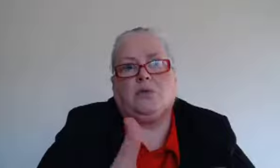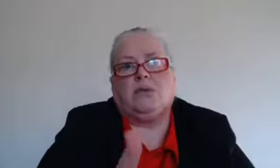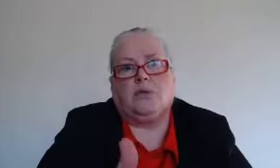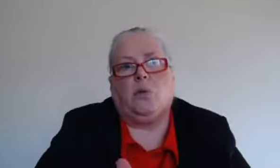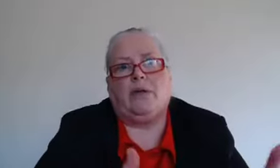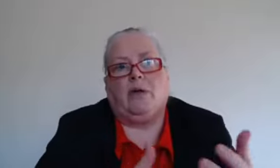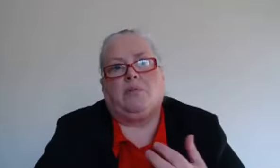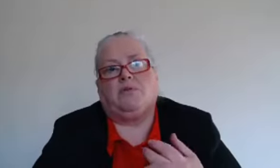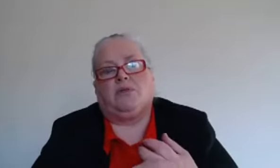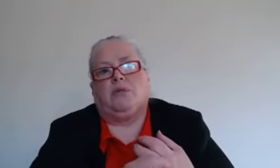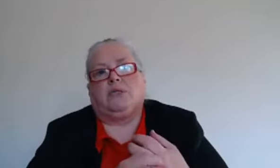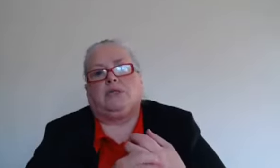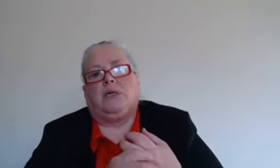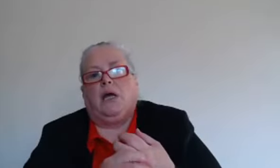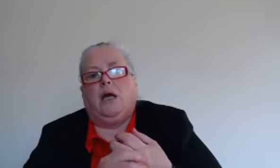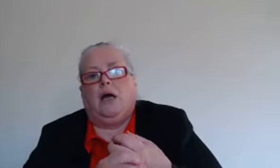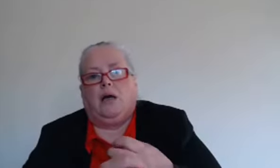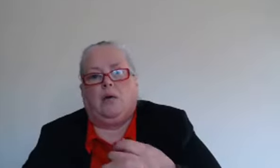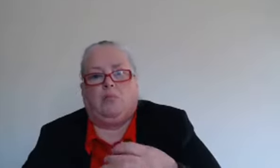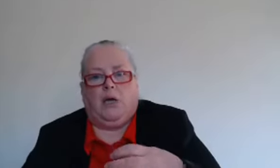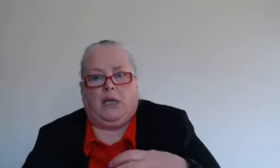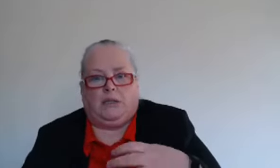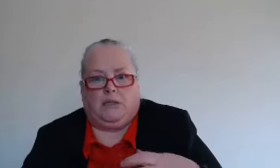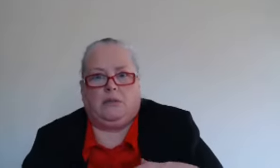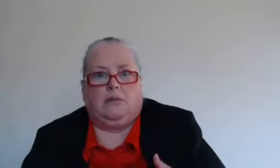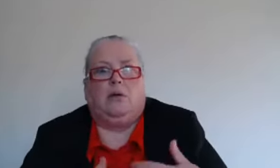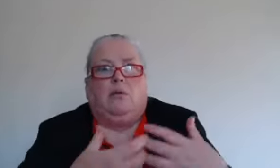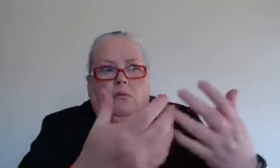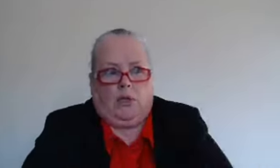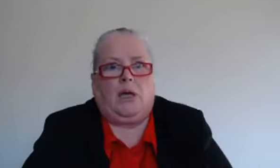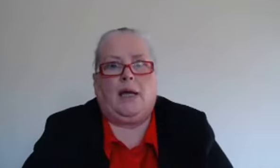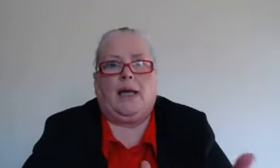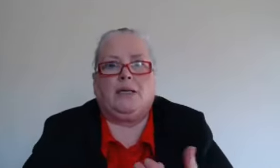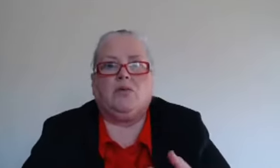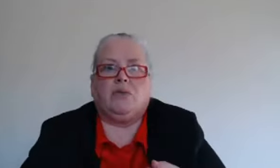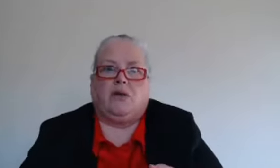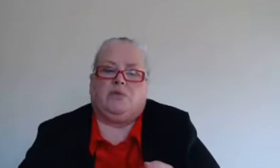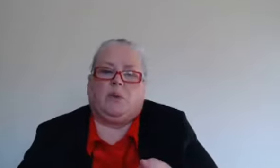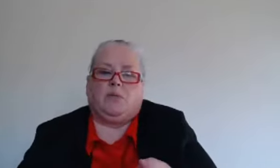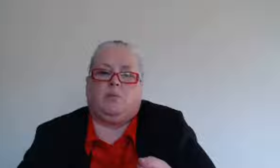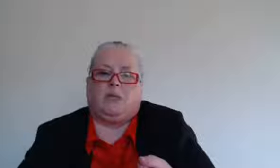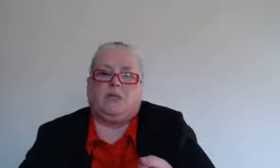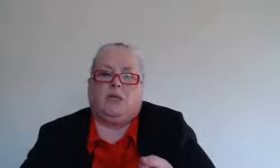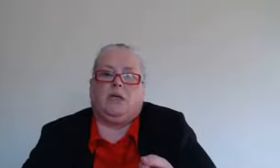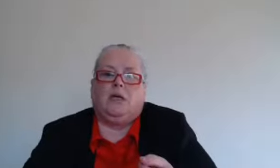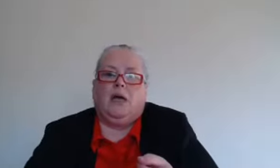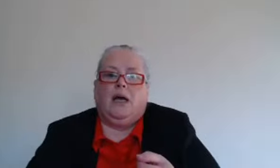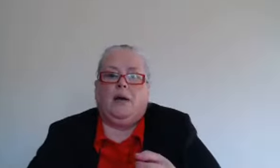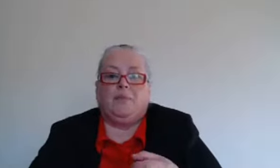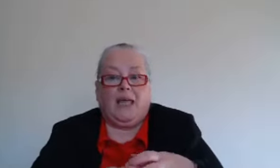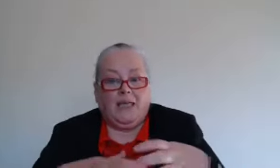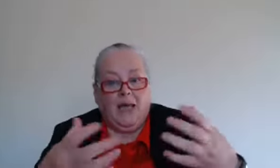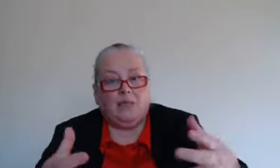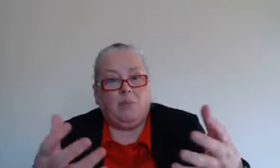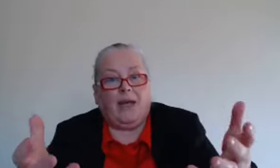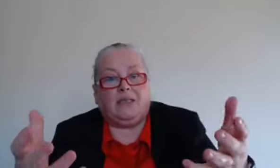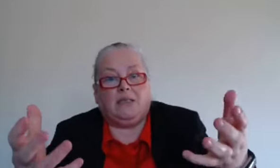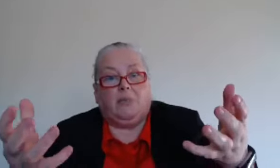who is quite capable of doing it and you know can I hand over that responsibility and can you hand it back to the